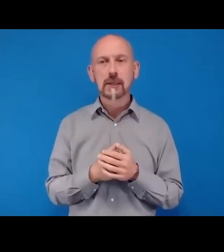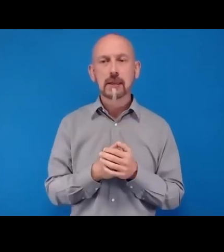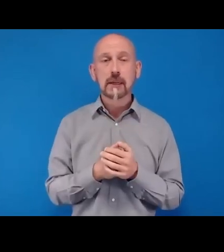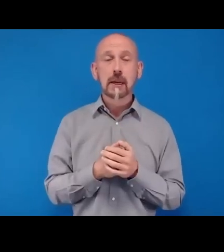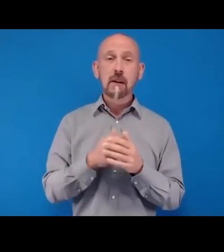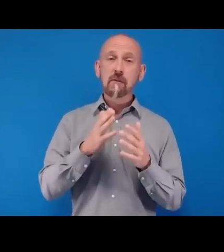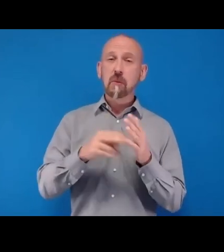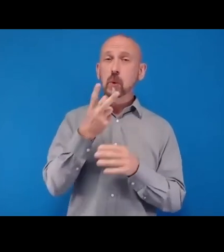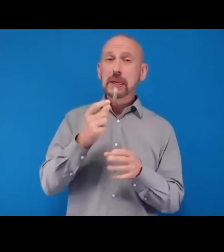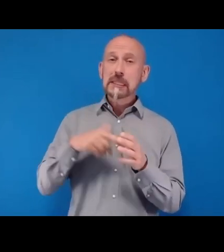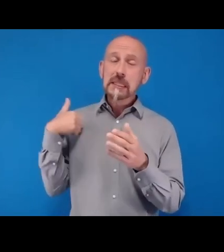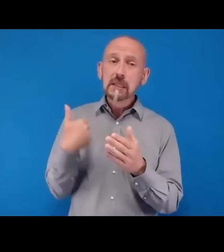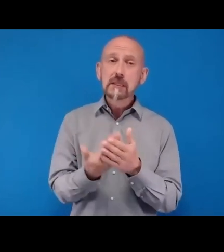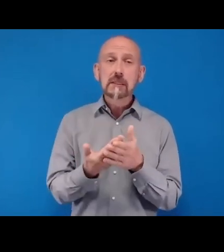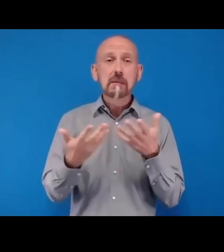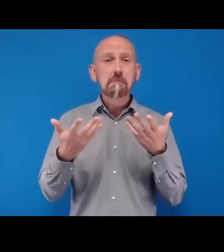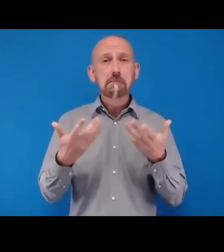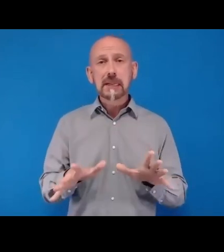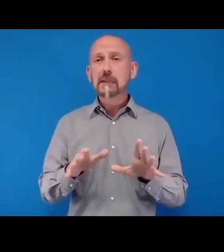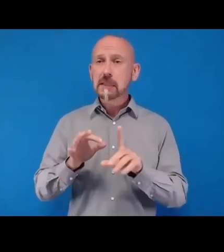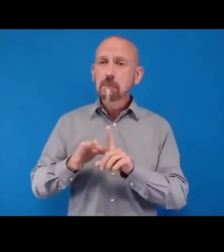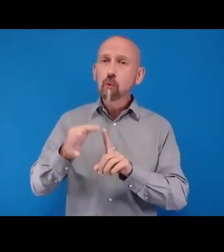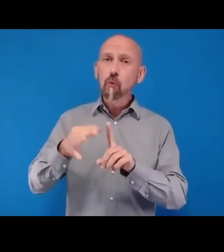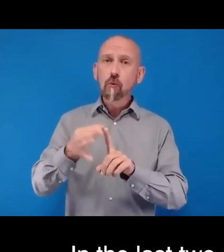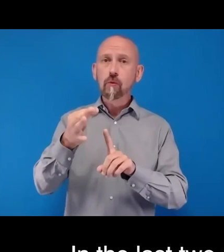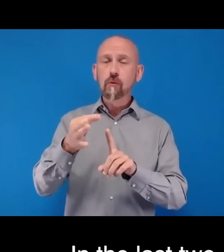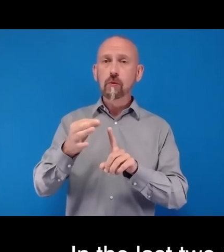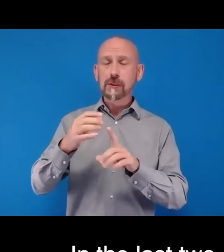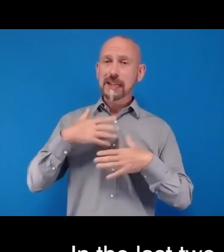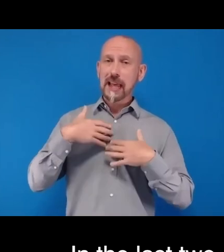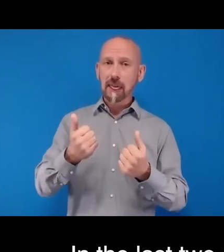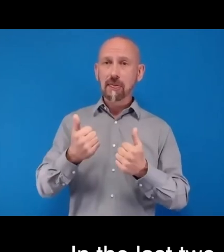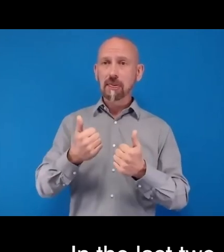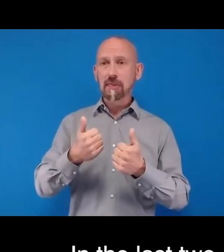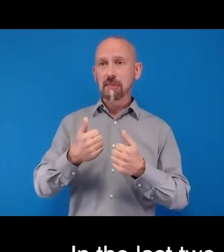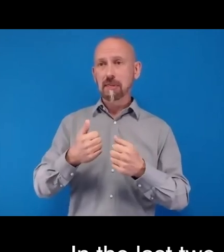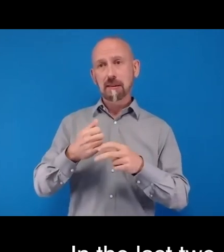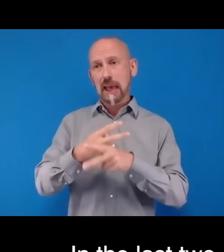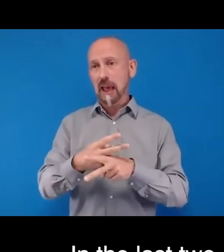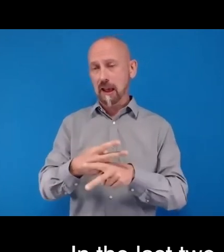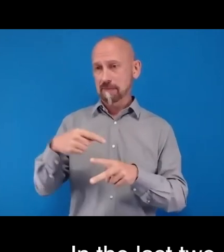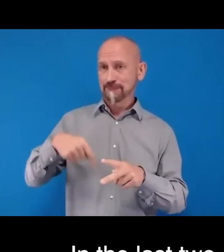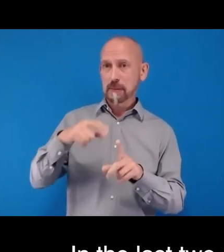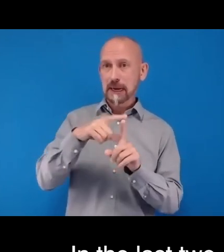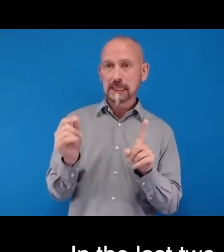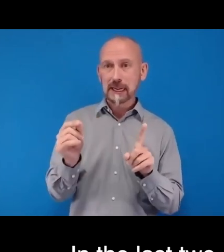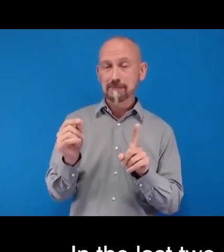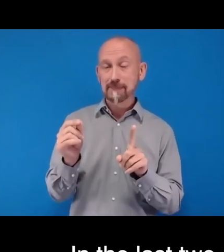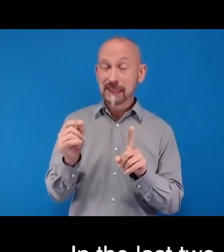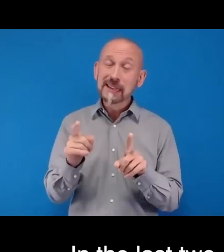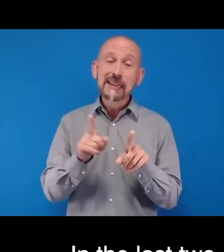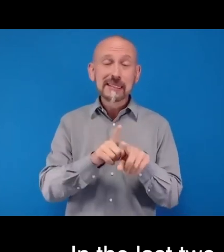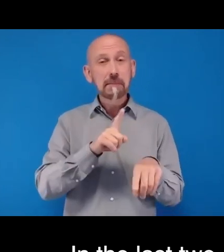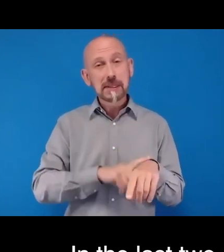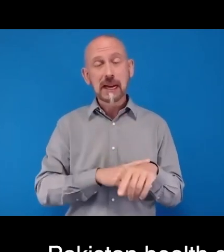there have been some significant improvements in Pakistan health sector. But at the same time, we are lagging behind on many